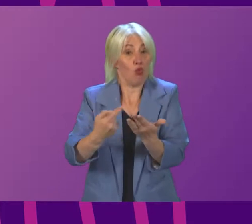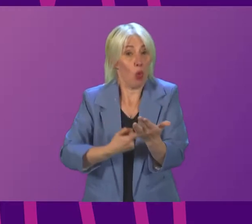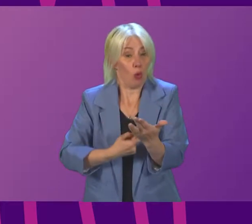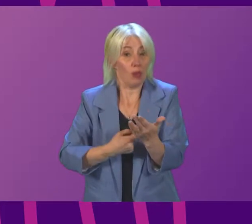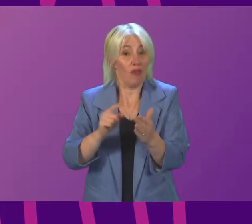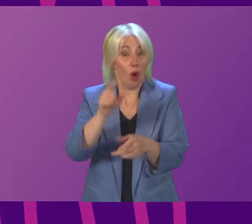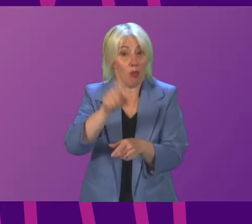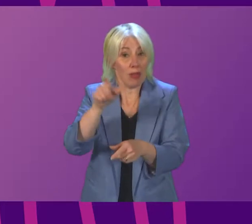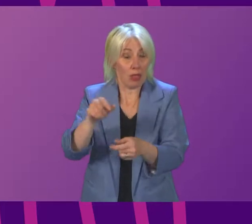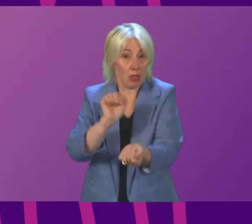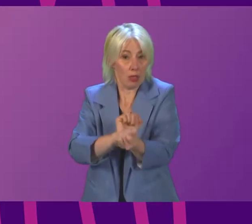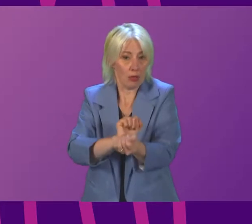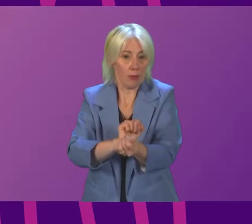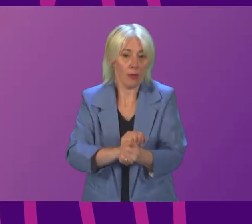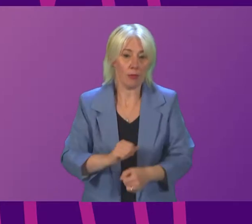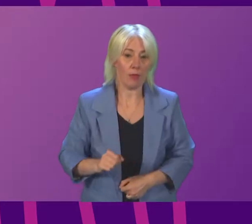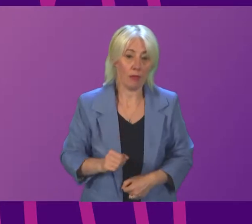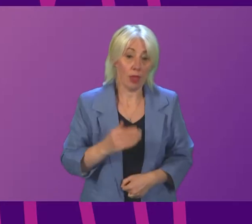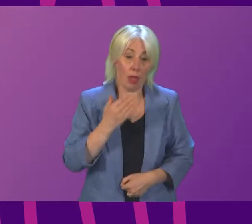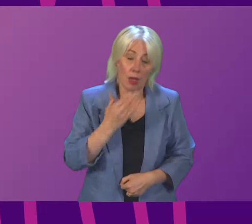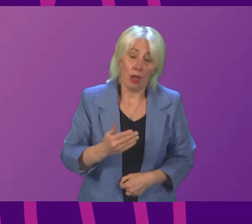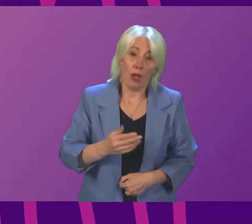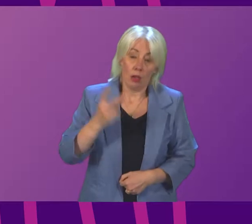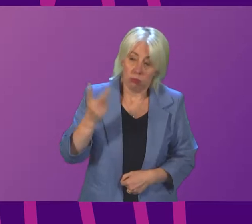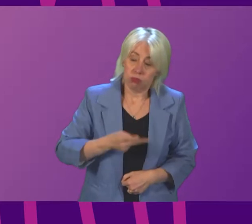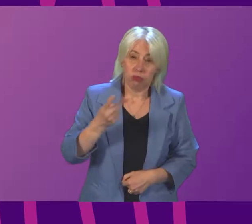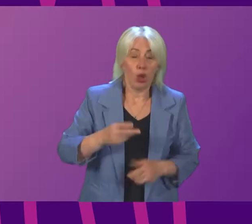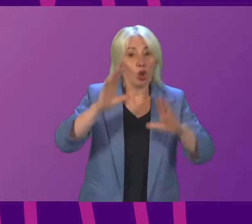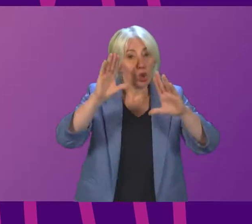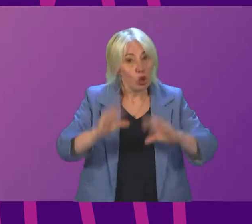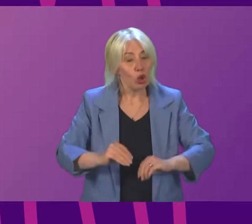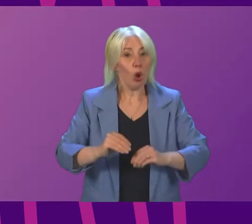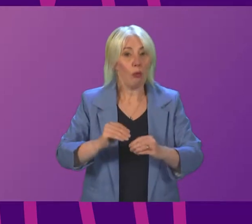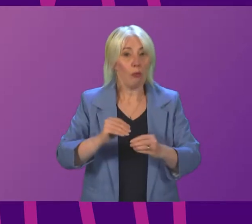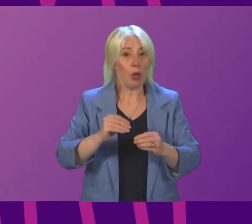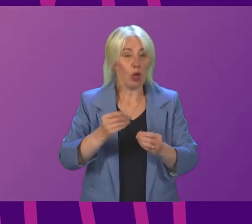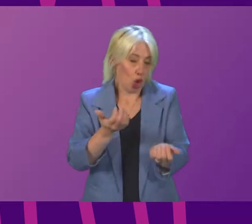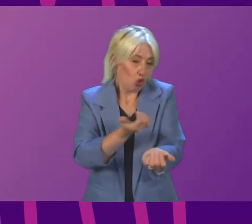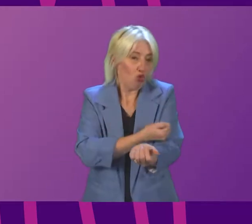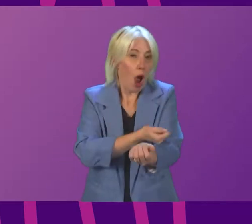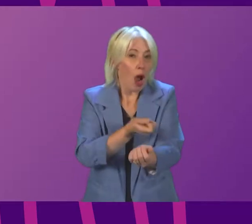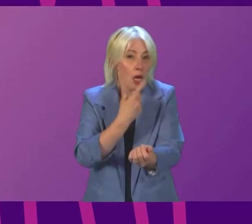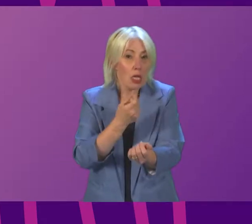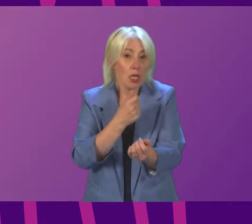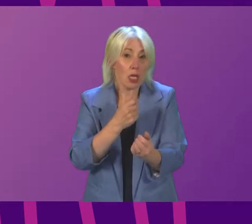The decision to finally agree to our repeated calls to stop prison drugs mail is welcome but long overdue.